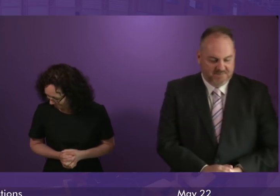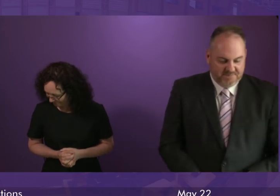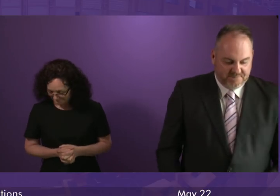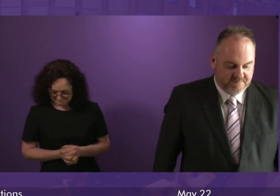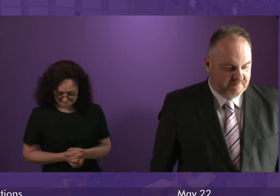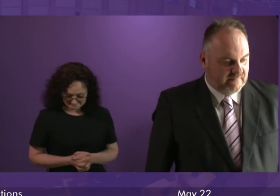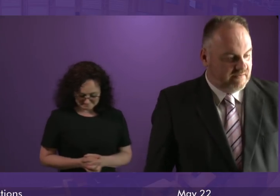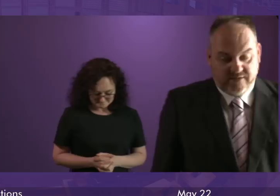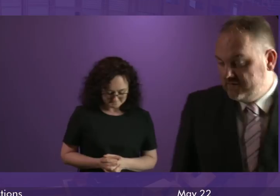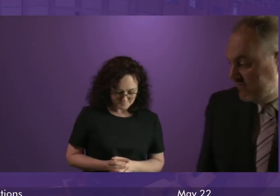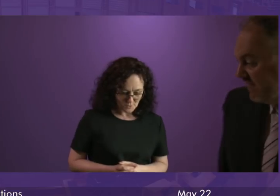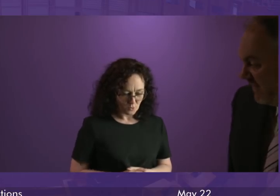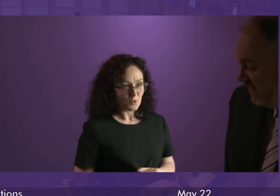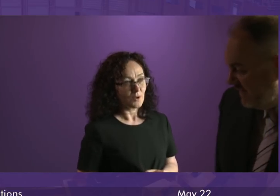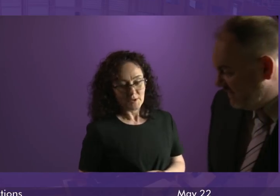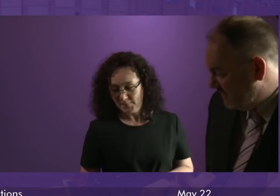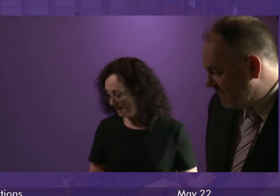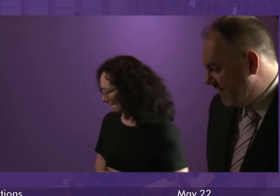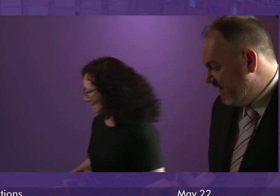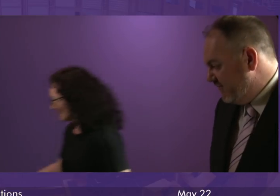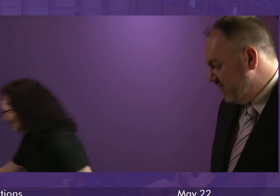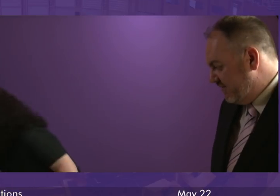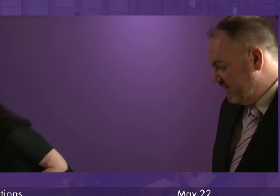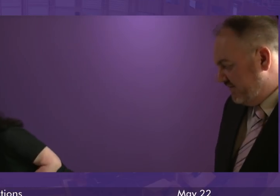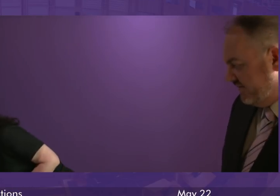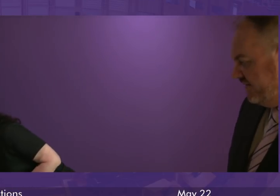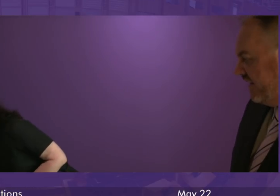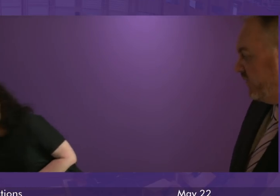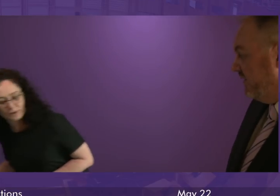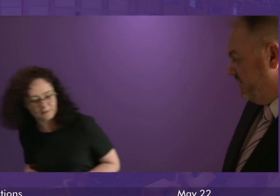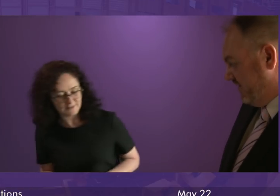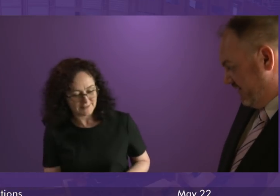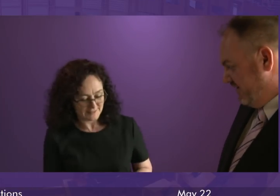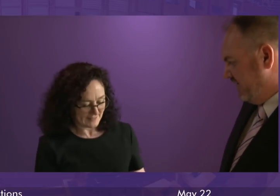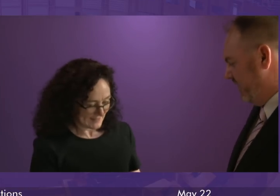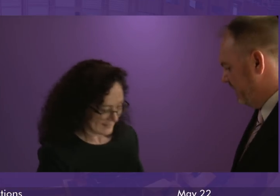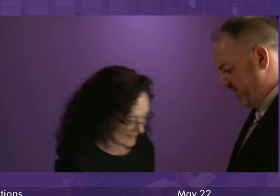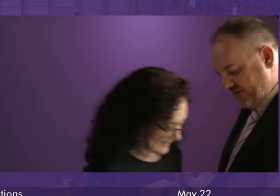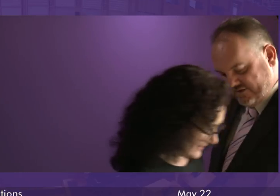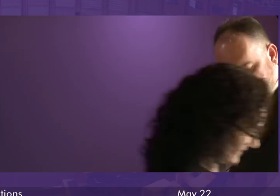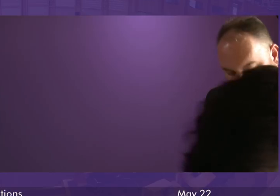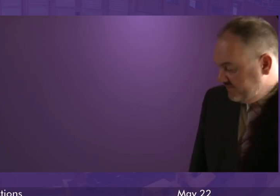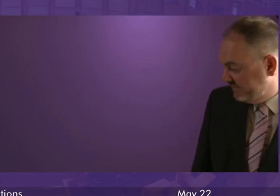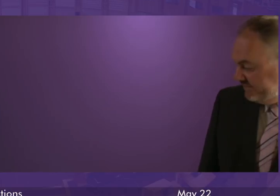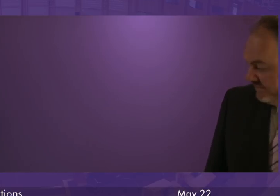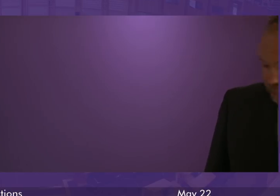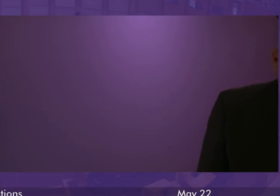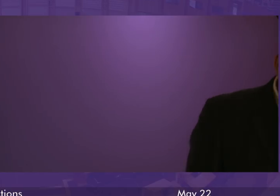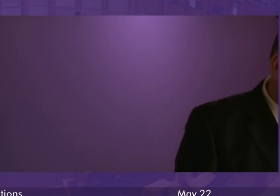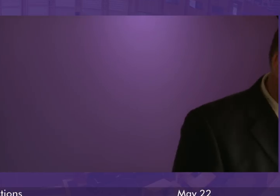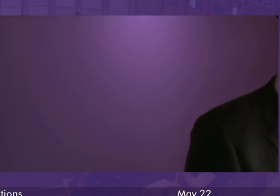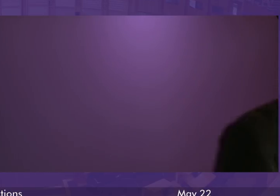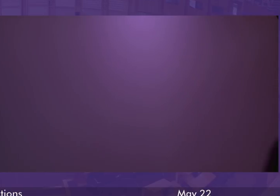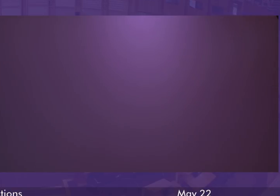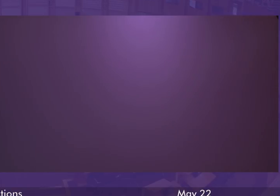Day on behalf of the Parliamentary Bureau setting out a business programme. Could I call on Graeme Day to move this motion? Moved, presiding officer. Thank you very much. No one